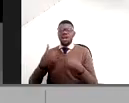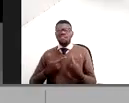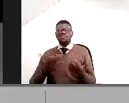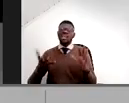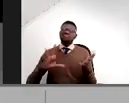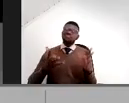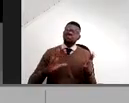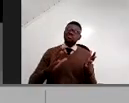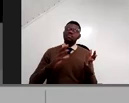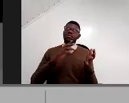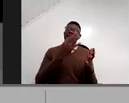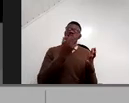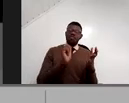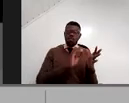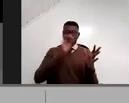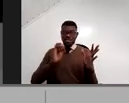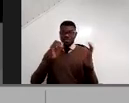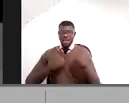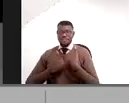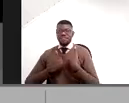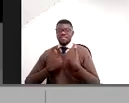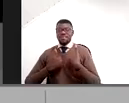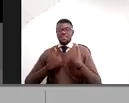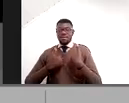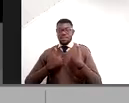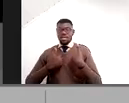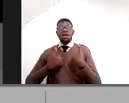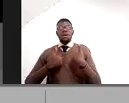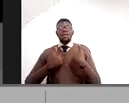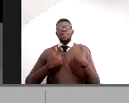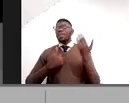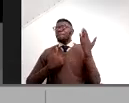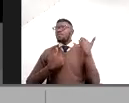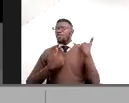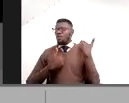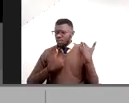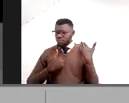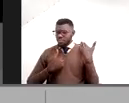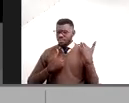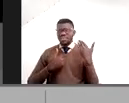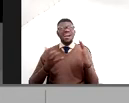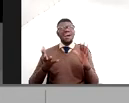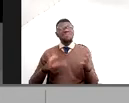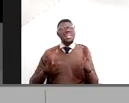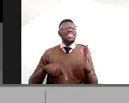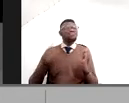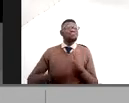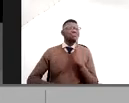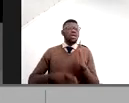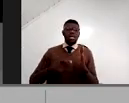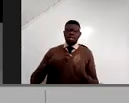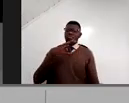35%. That was the, if we take the air freight cost, that was more than our profit